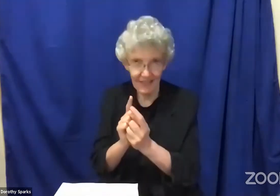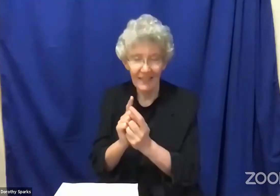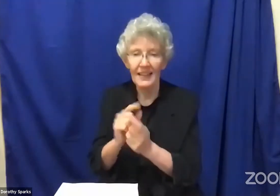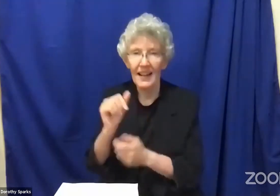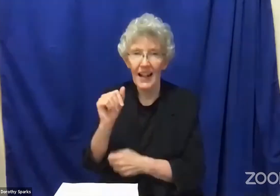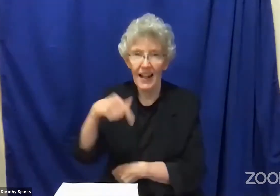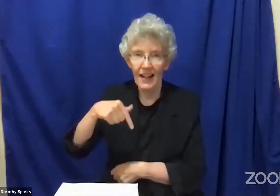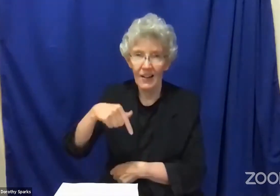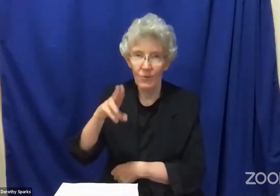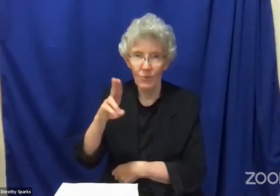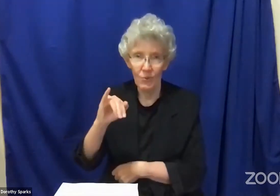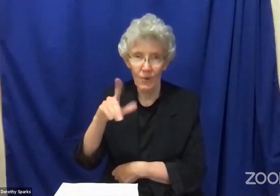man from Pontus.